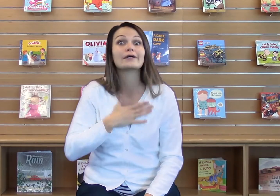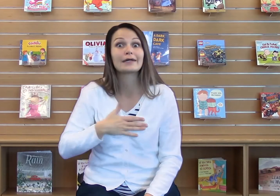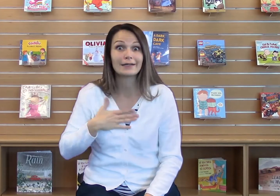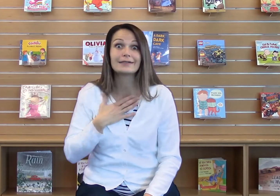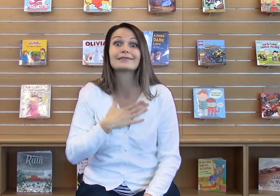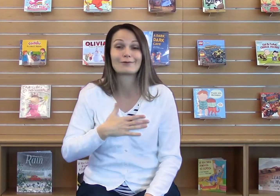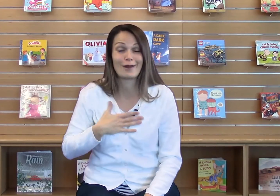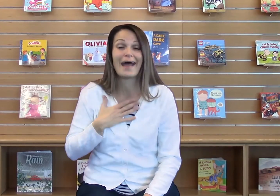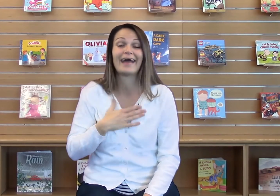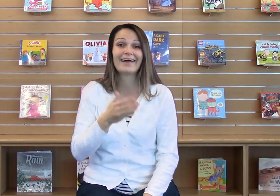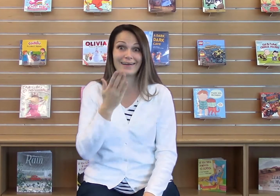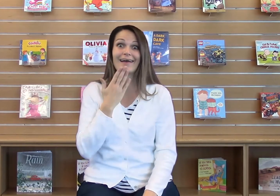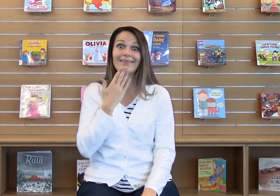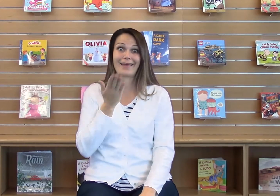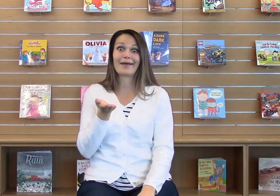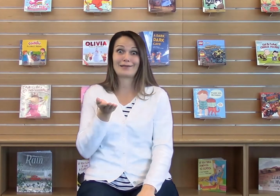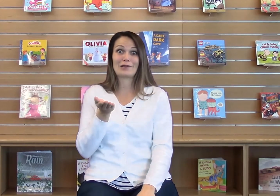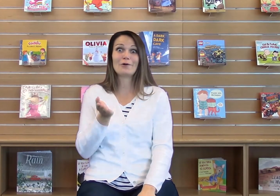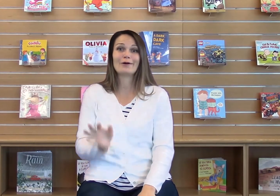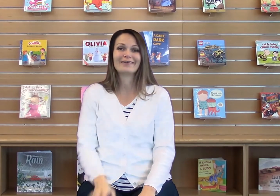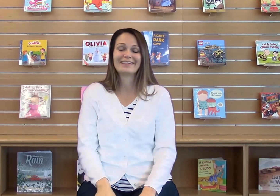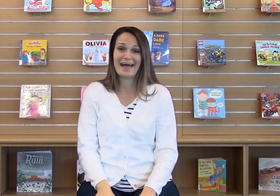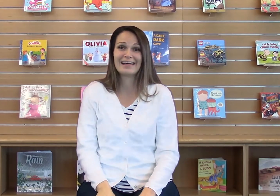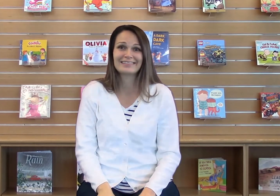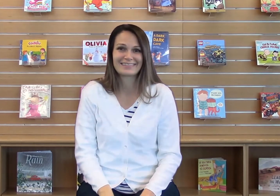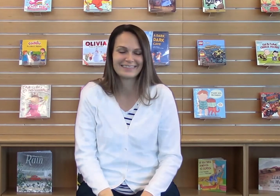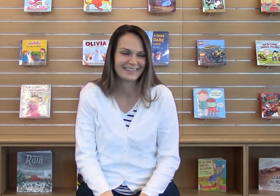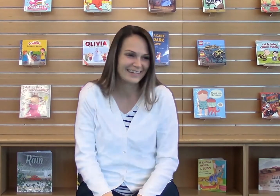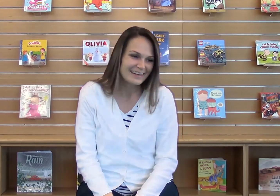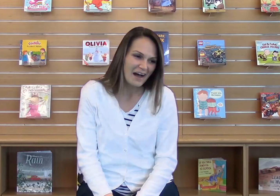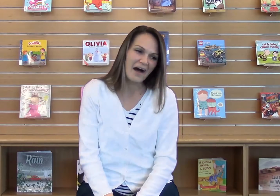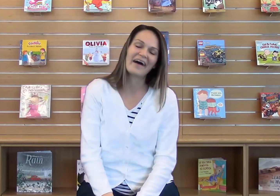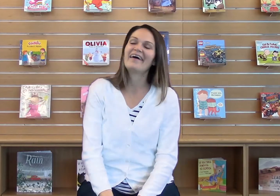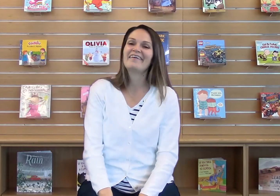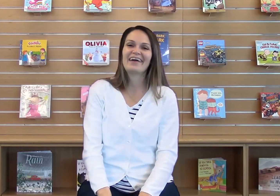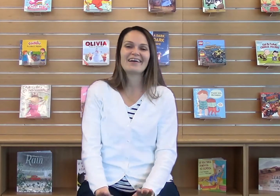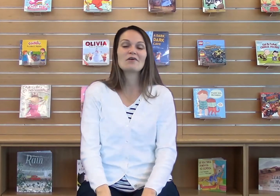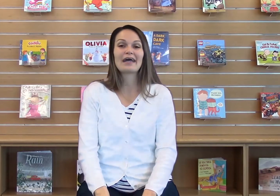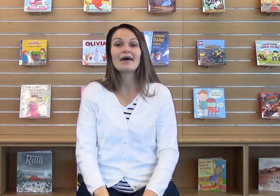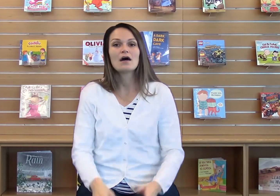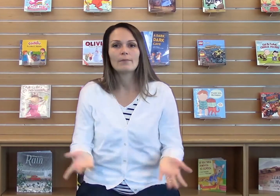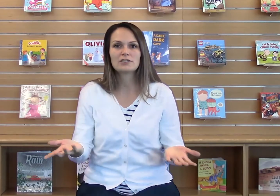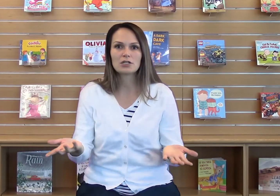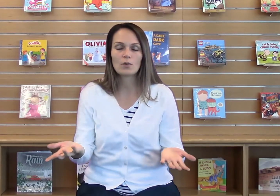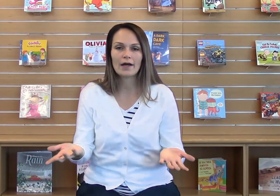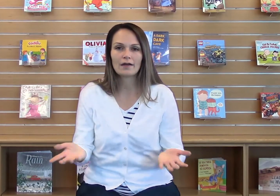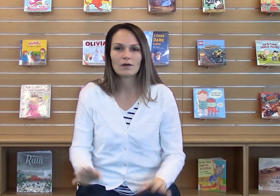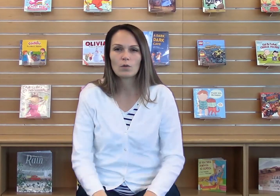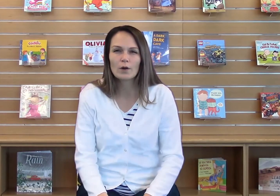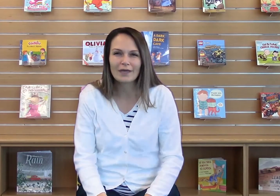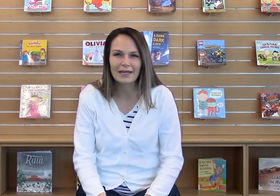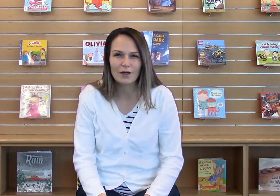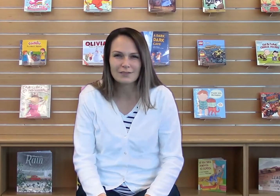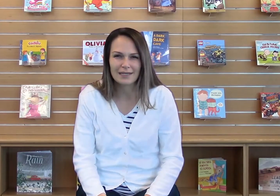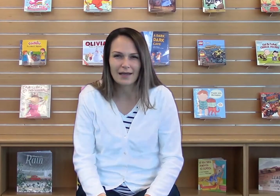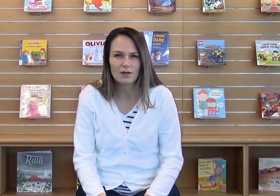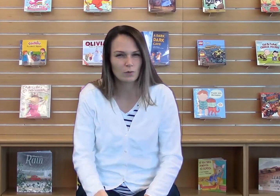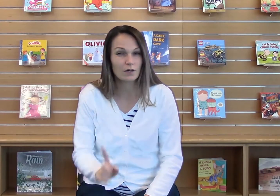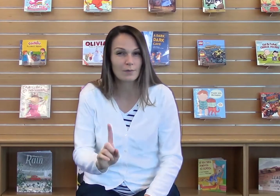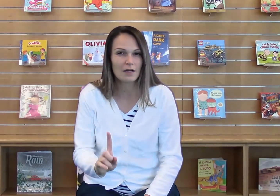please. Right? And thank you. Yes. All right. Okay. But you know what? Where are we going to go today? Because we're going to meet